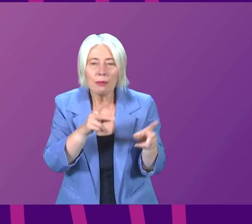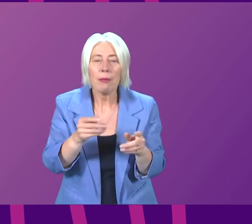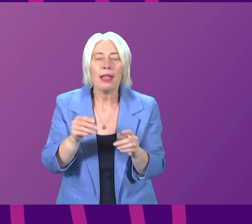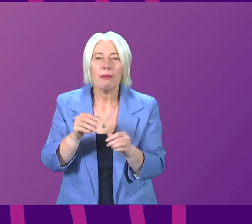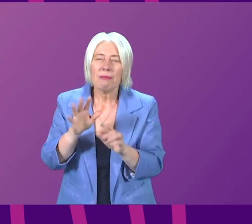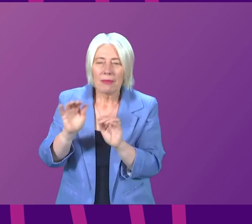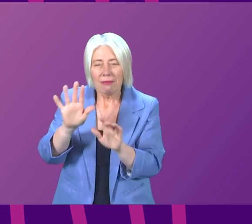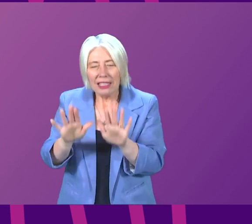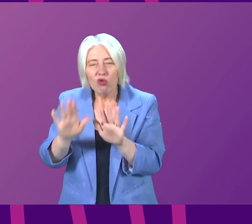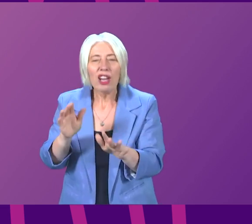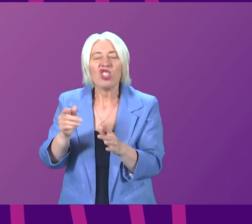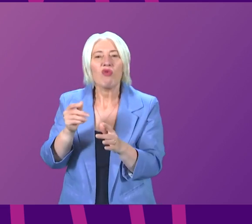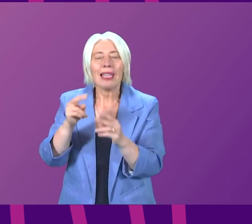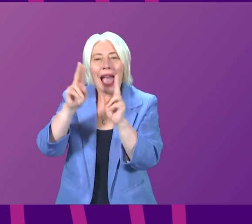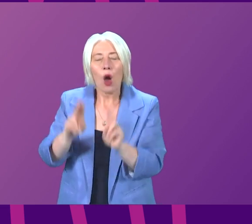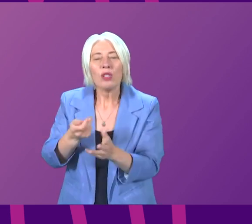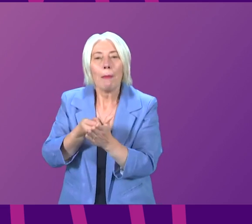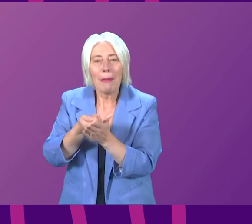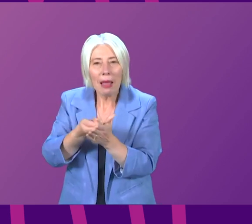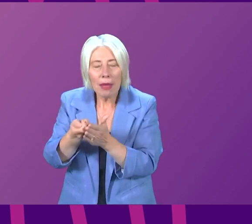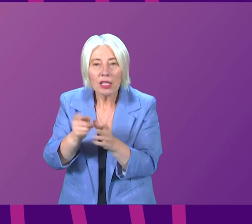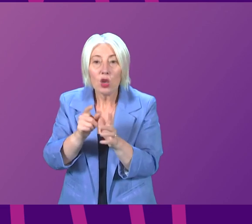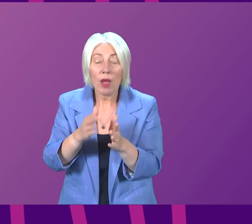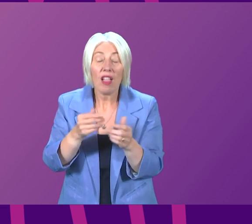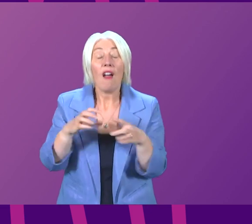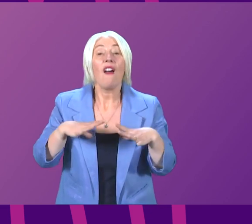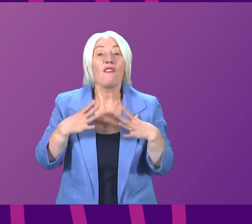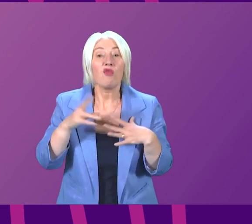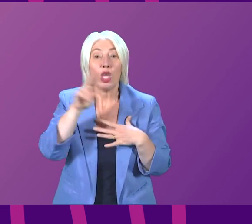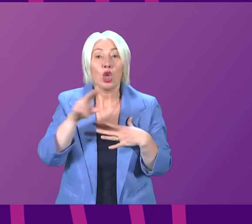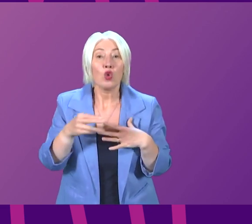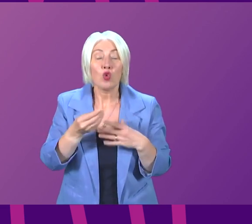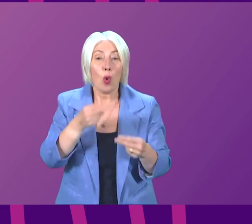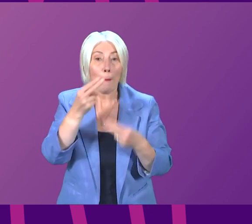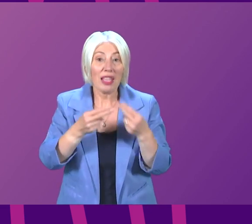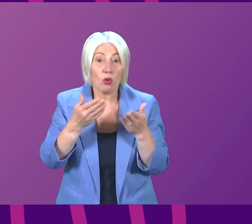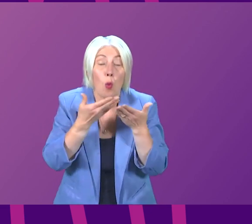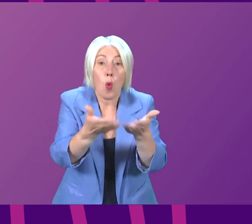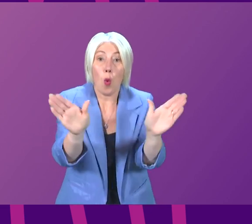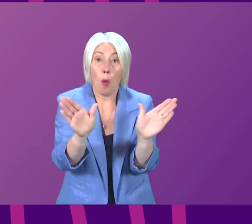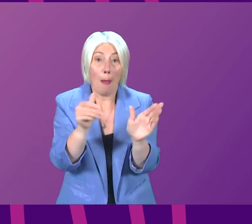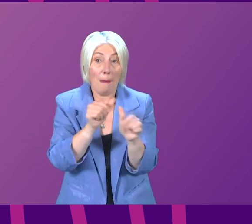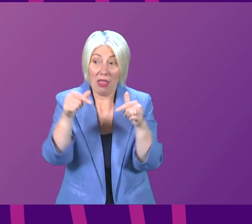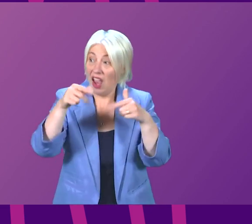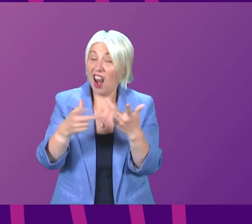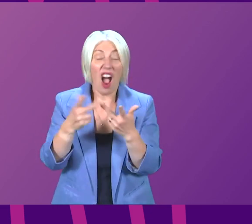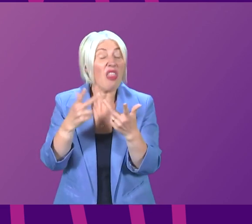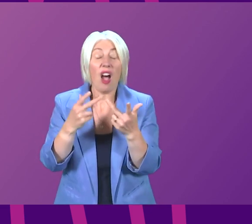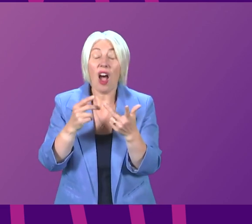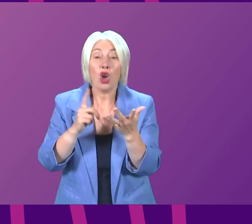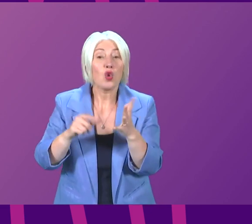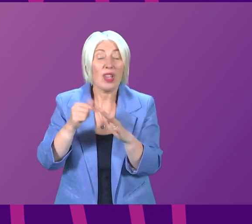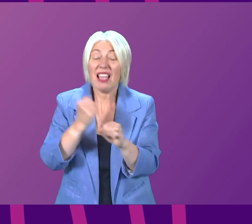payments. Of course, we are extending free school meals beyond any other government in the UK. And the Scottish child